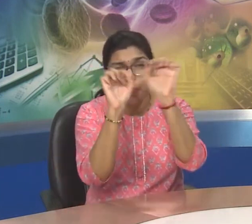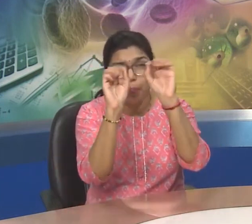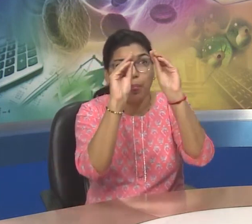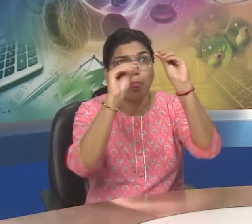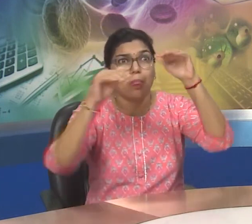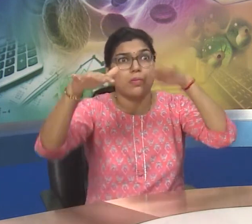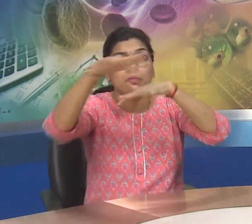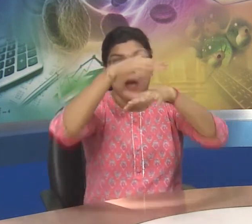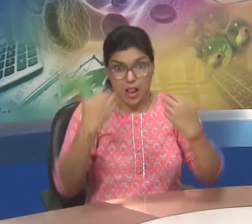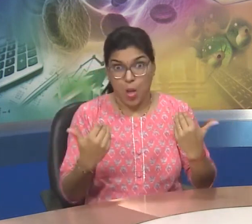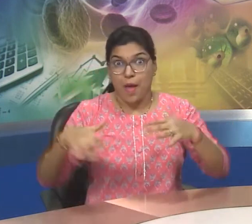found only in environment.